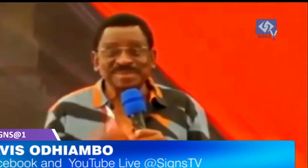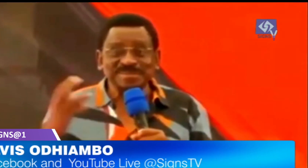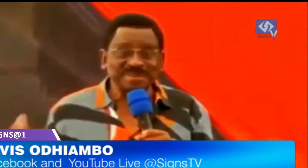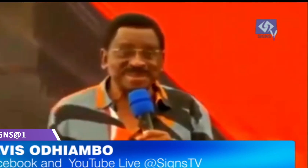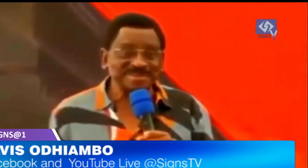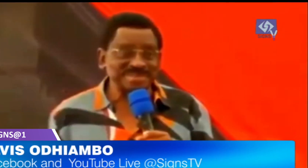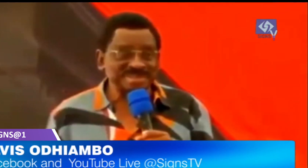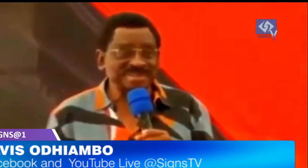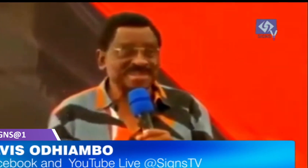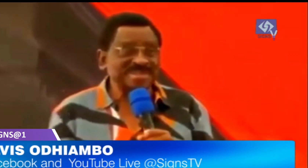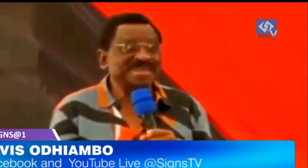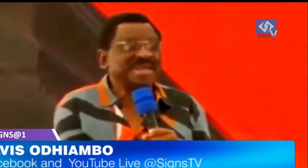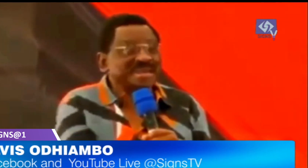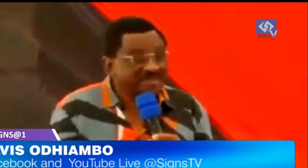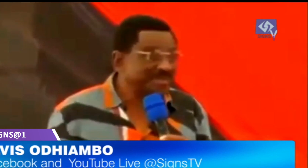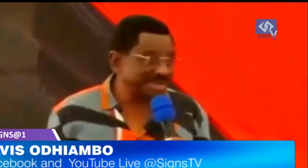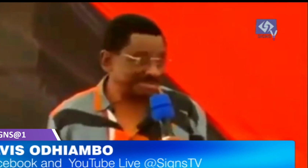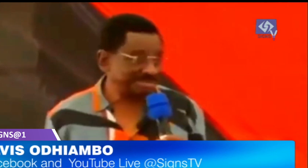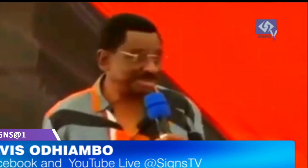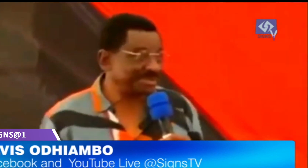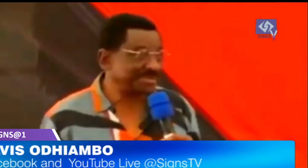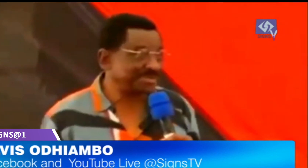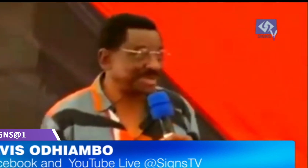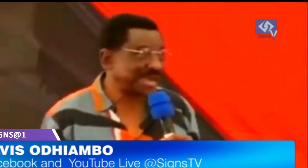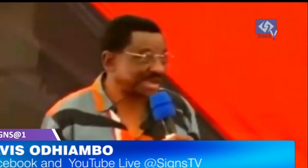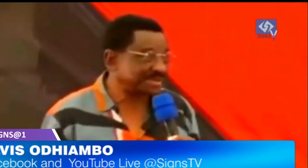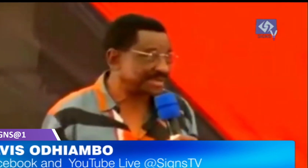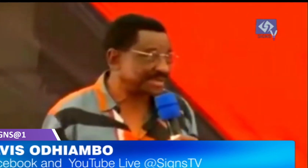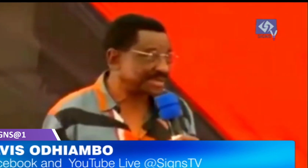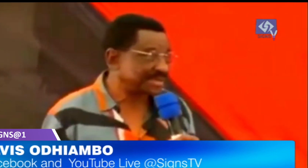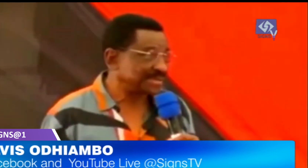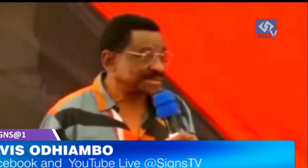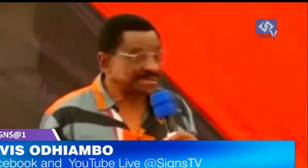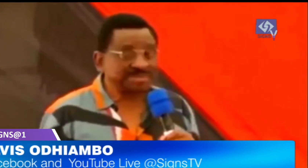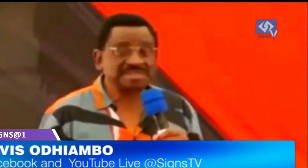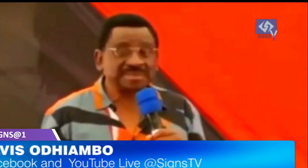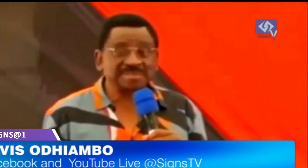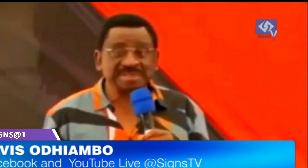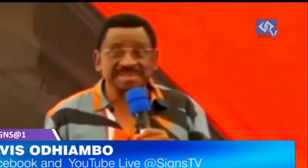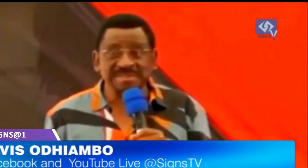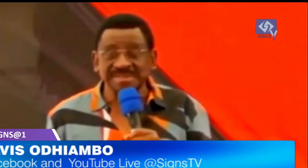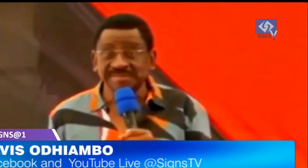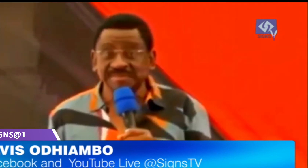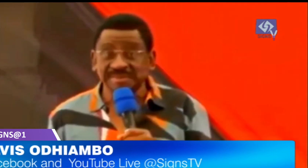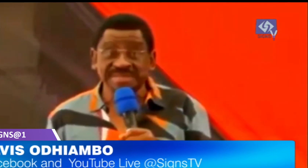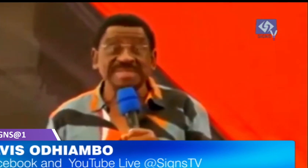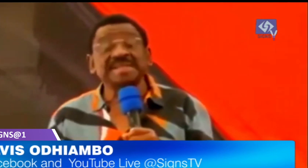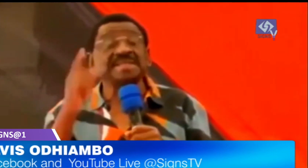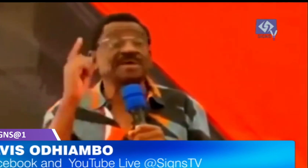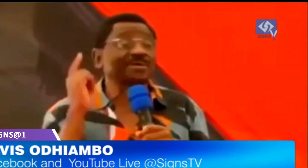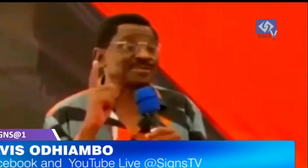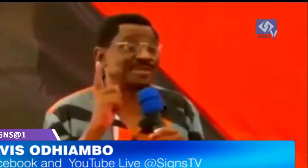emerging that everywhere people are very angry with what is happening in the country particularly the cost of living